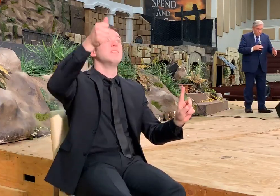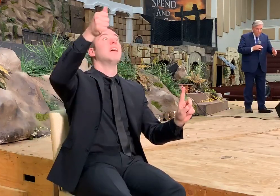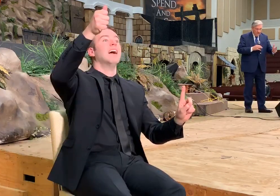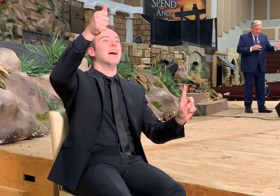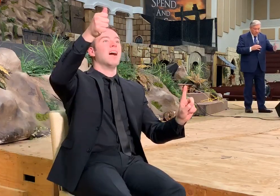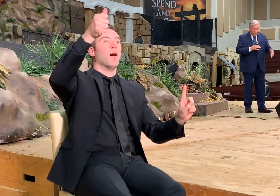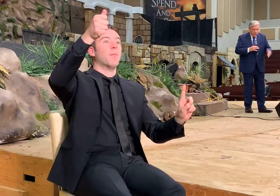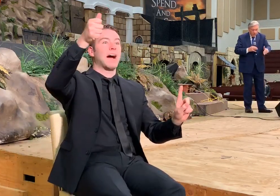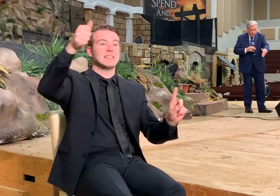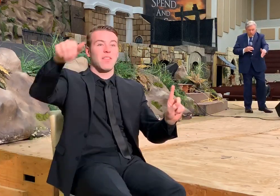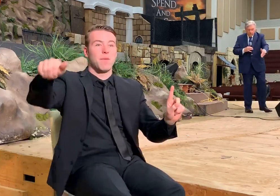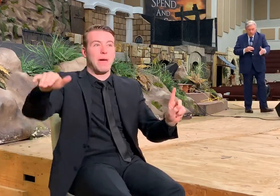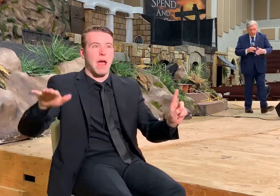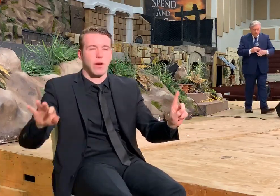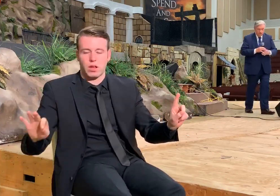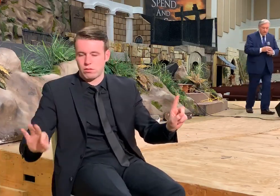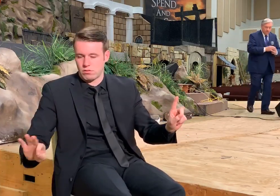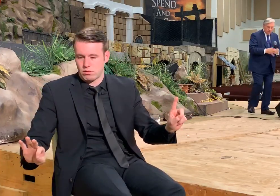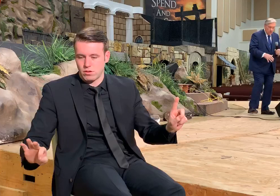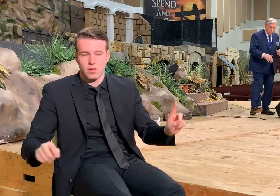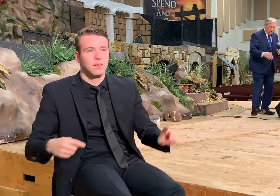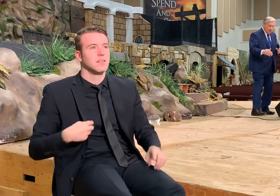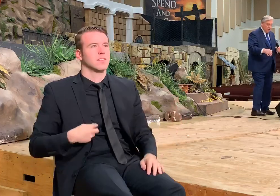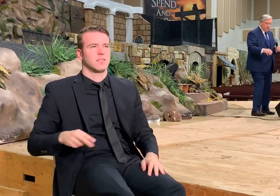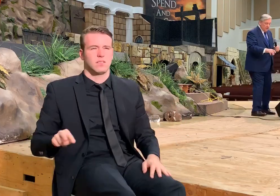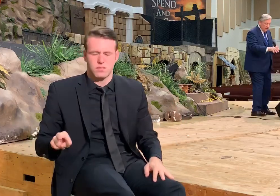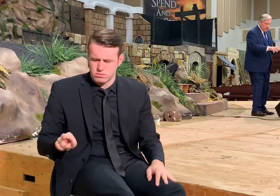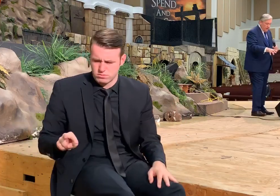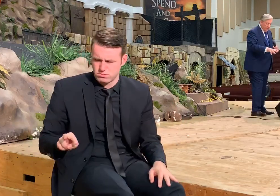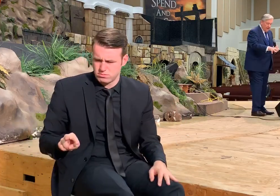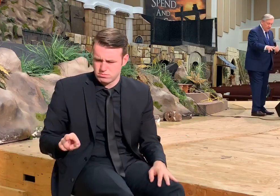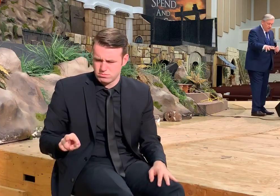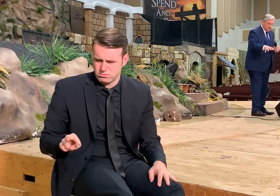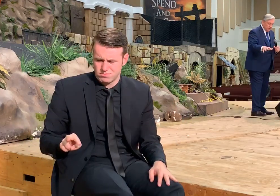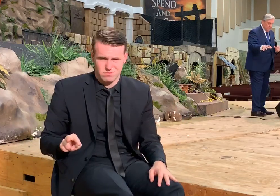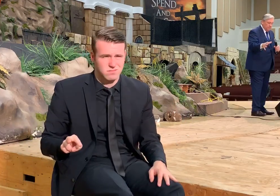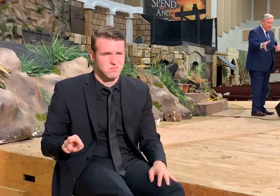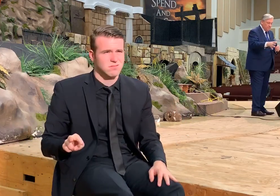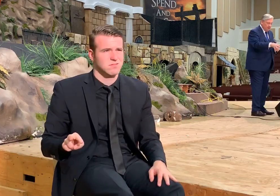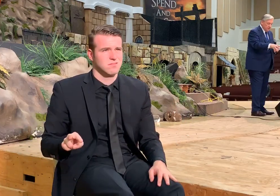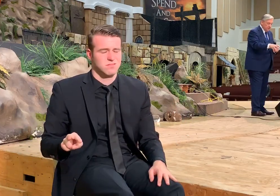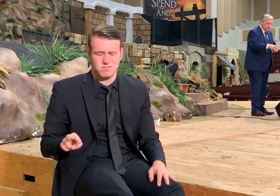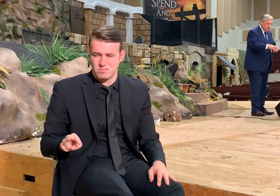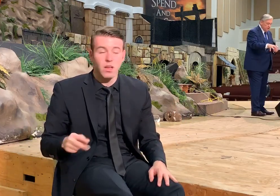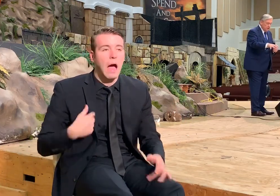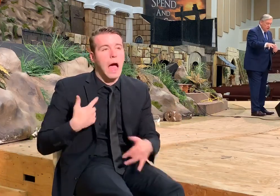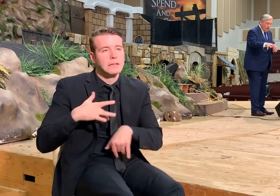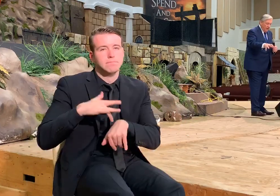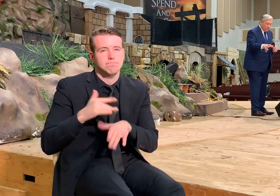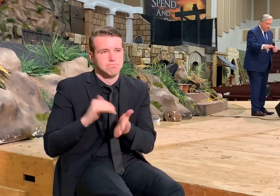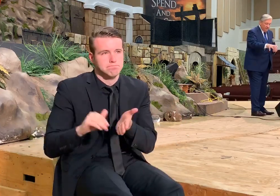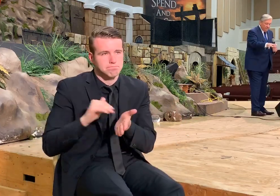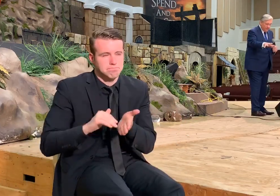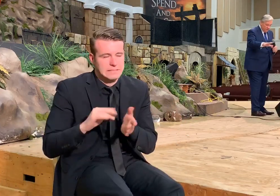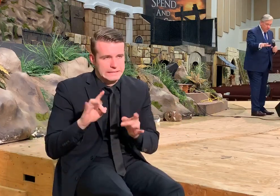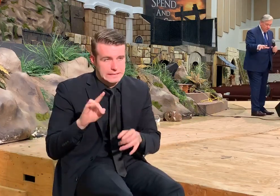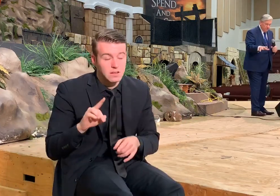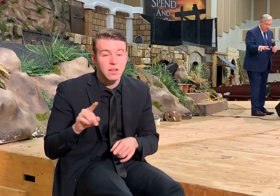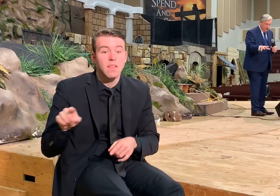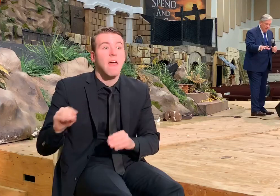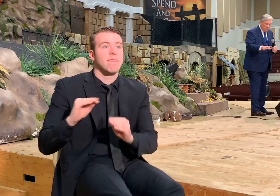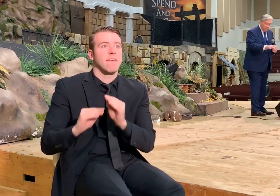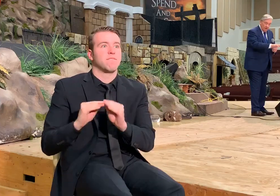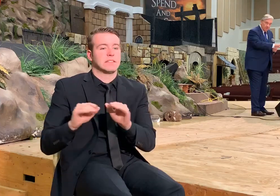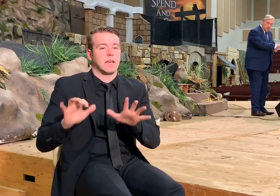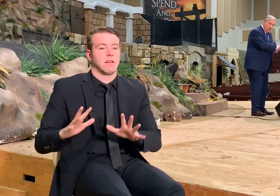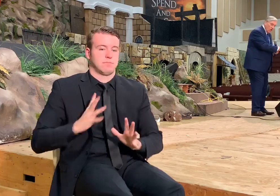And that's when I walked across the street. was almost dark at that. We've been back since then. And they fixed this